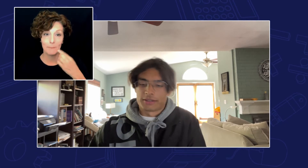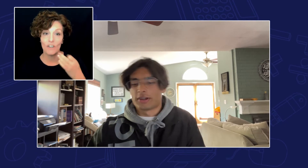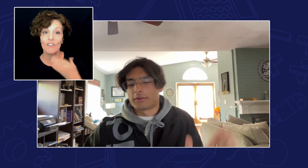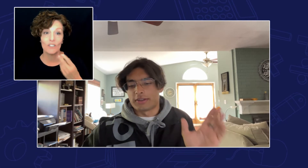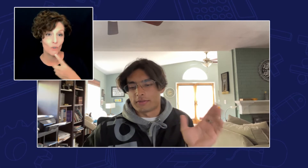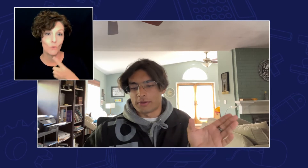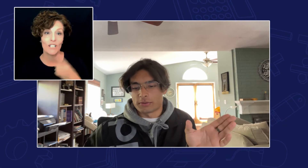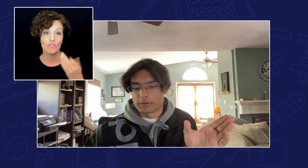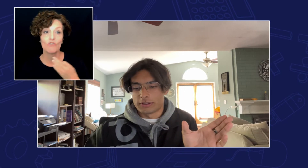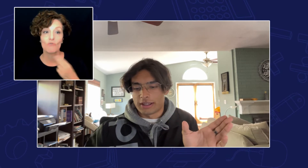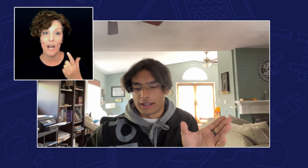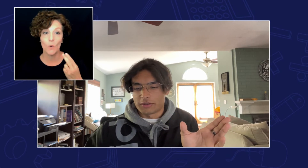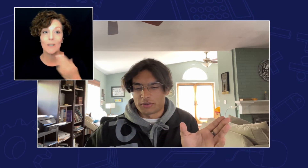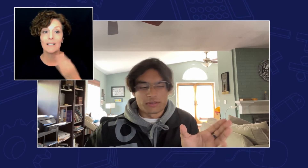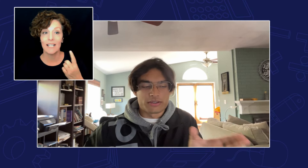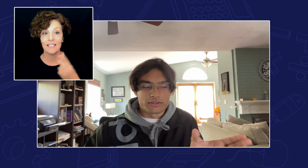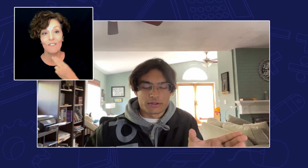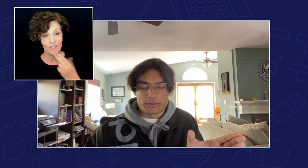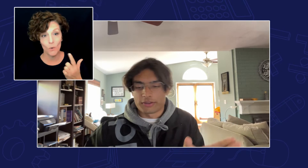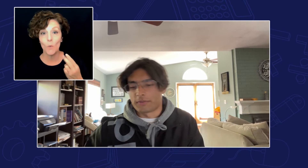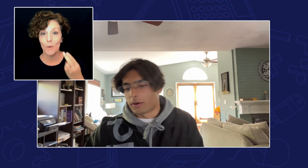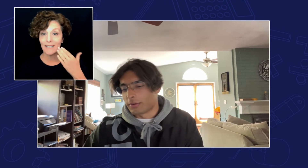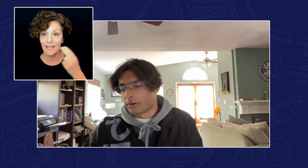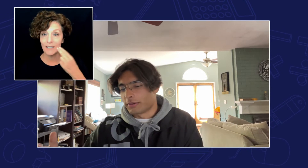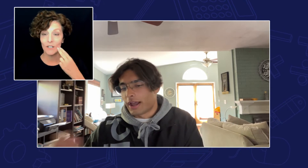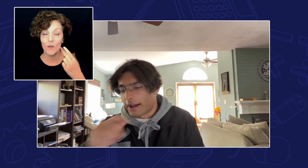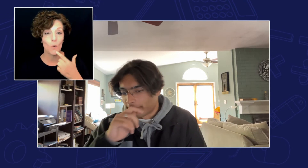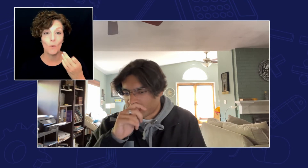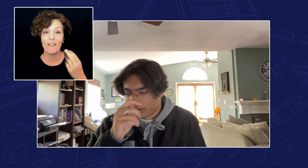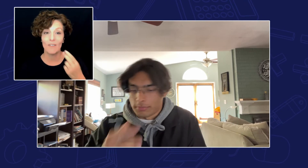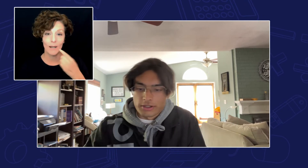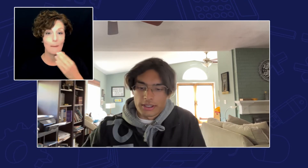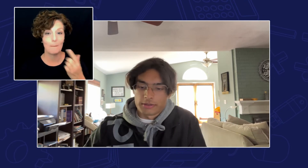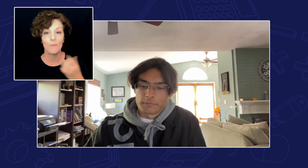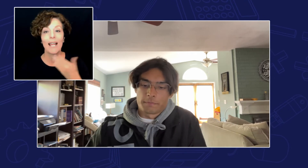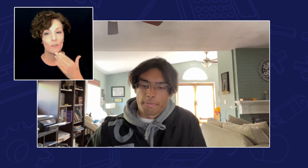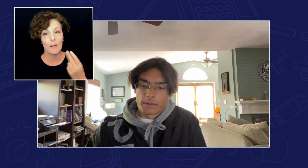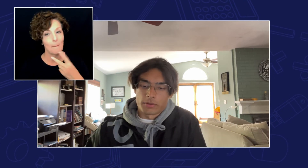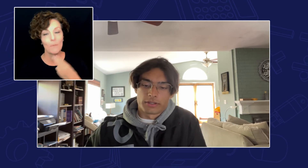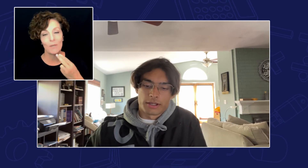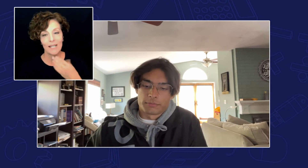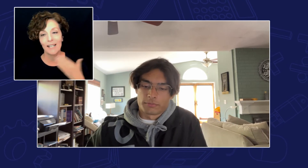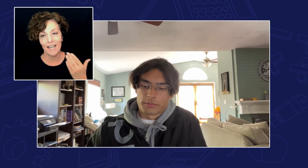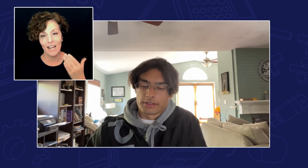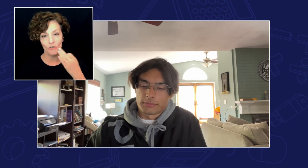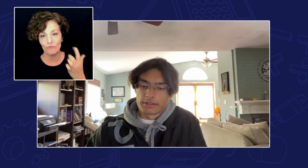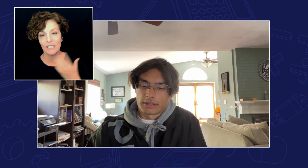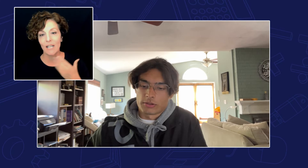track was individual and it was easier whereas like volleyball I had to actually communicate real time with my teammates and coach